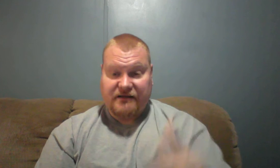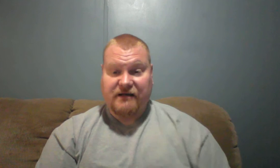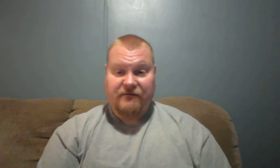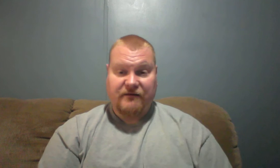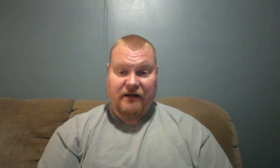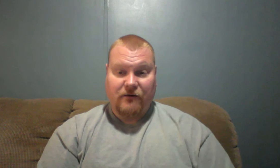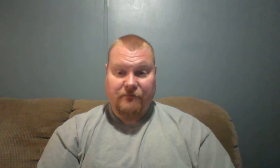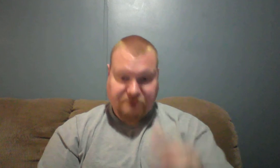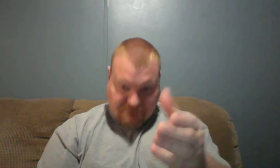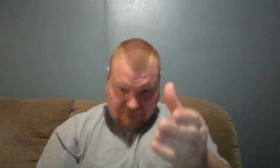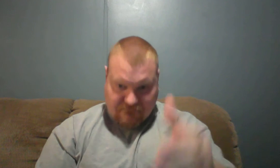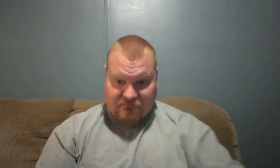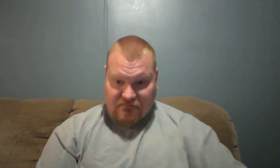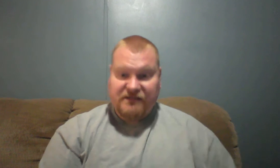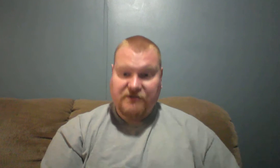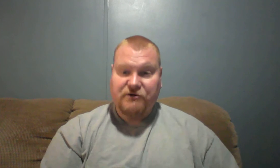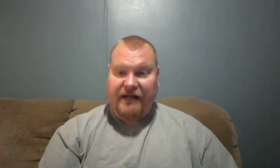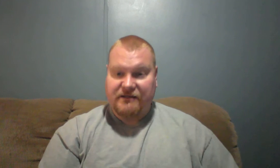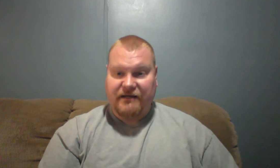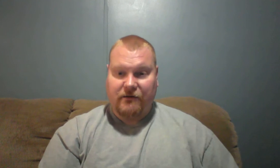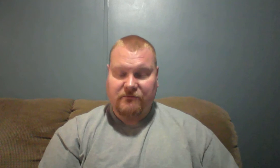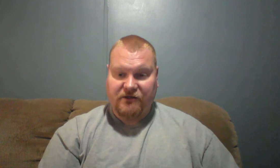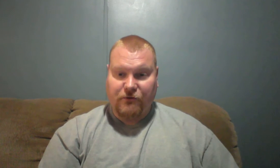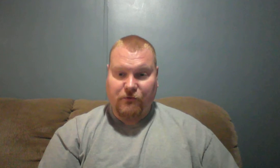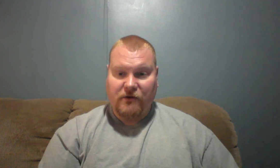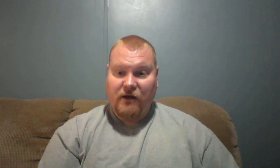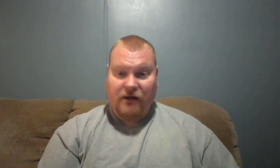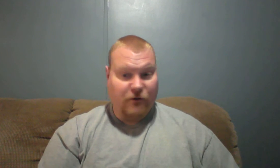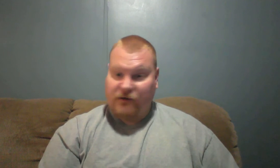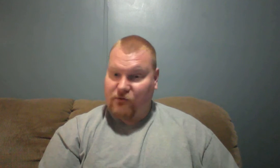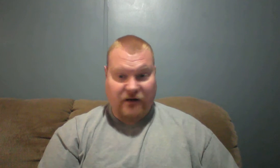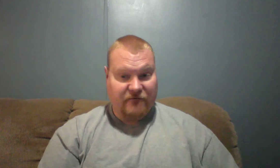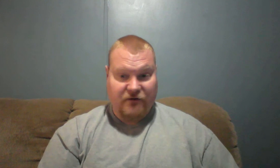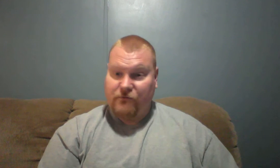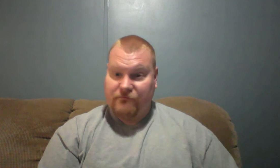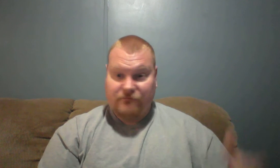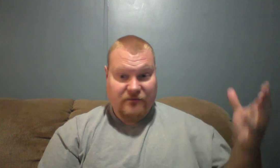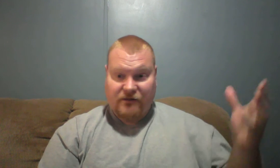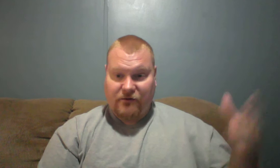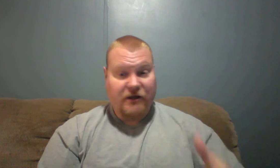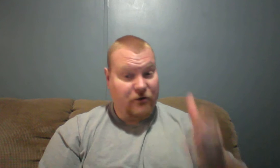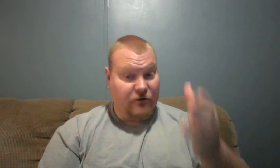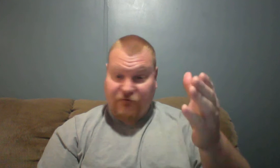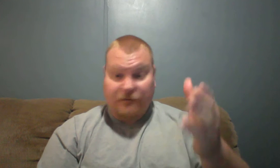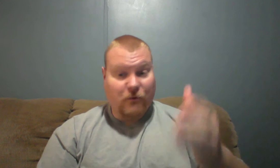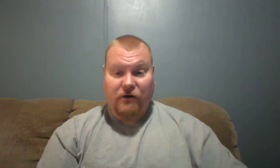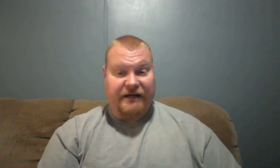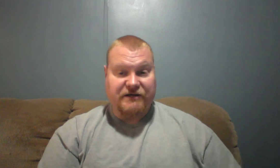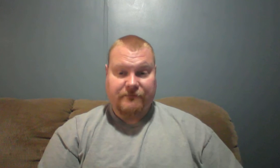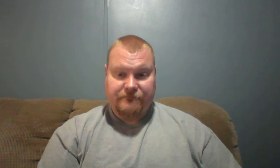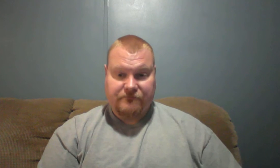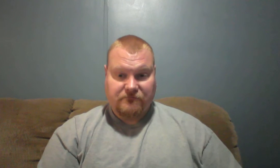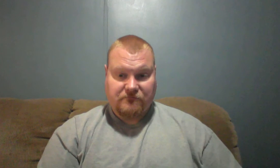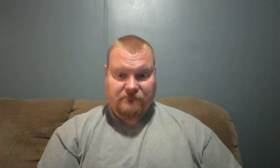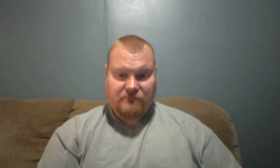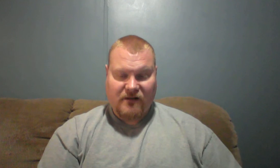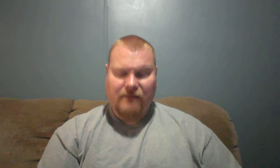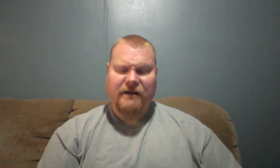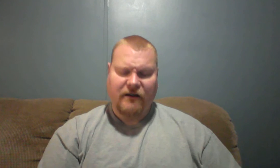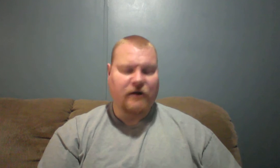stuff the talk it's in your hands now to do with whatever you you're a free moral agent I may encourage